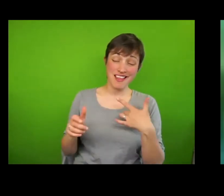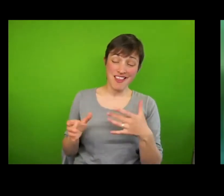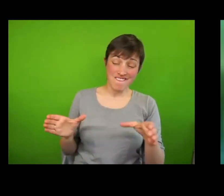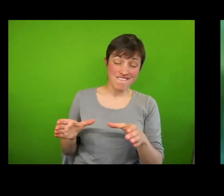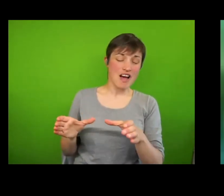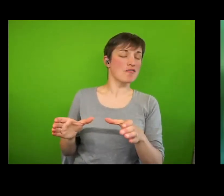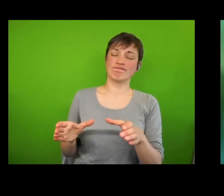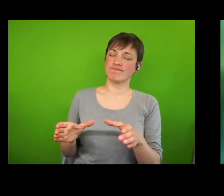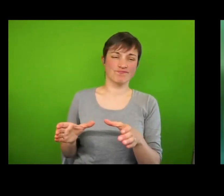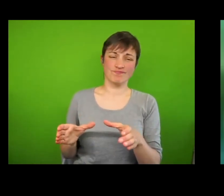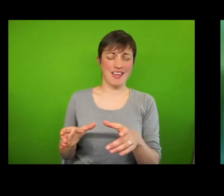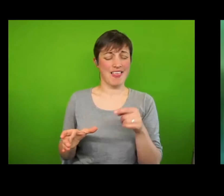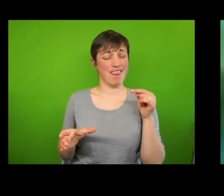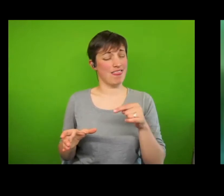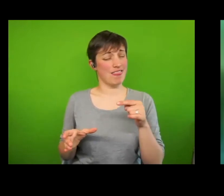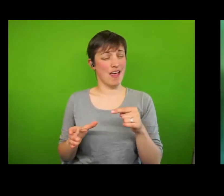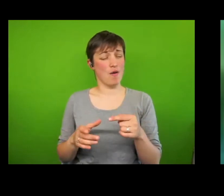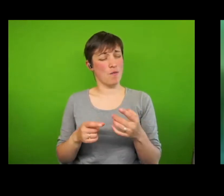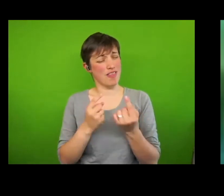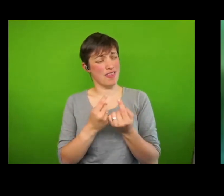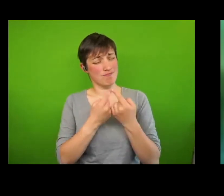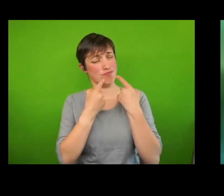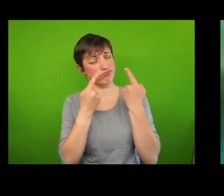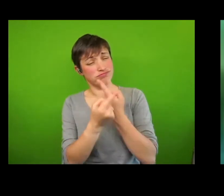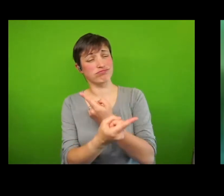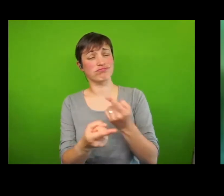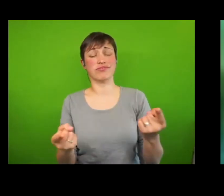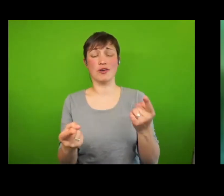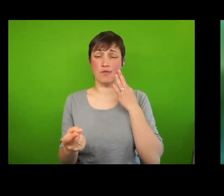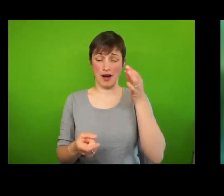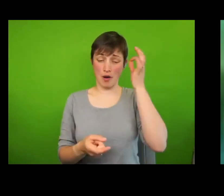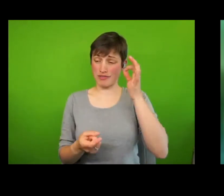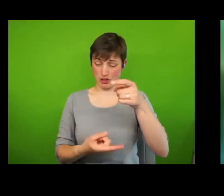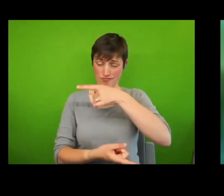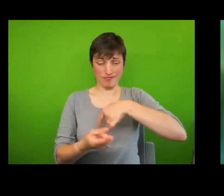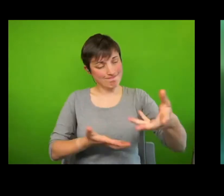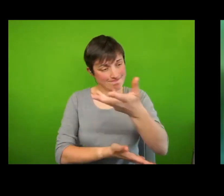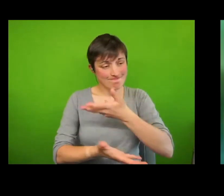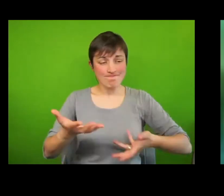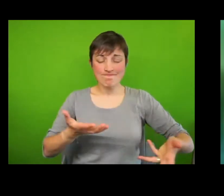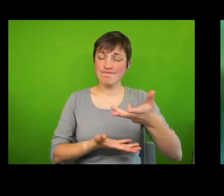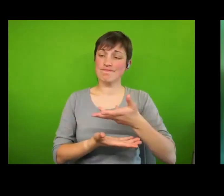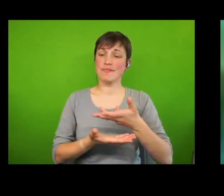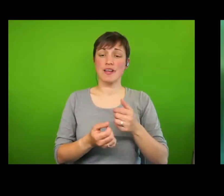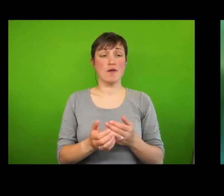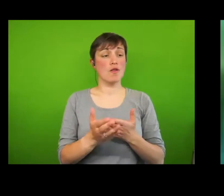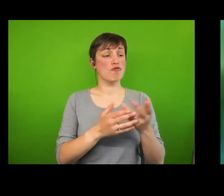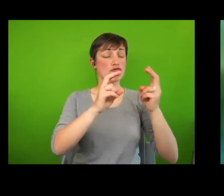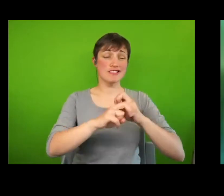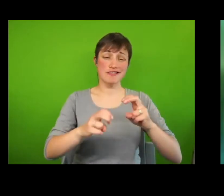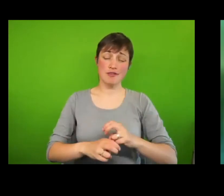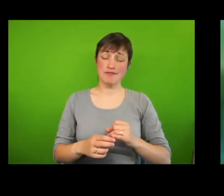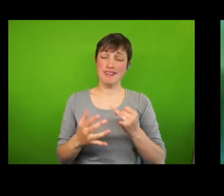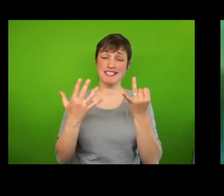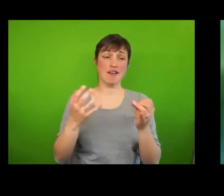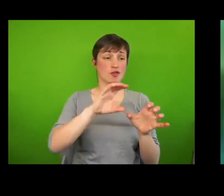heartfelt messages which came across to us as a commission. Cross-national research in seven countries conducted by